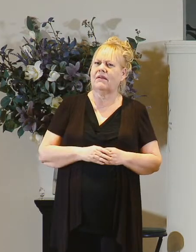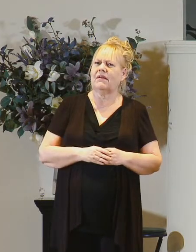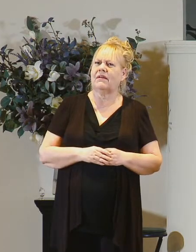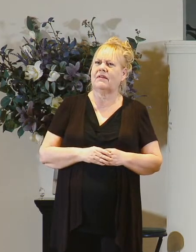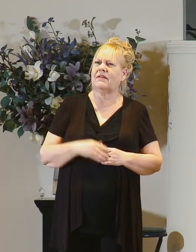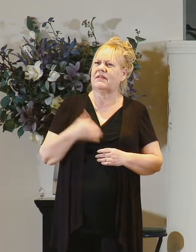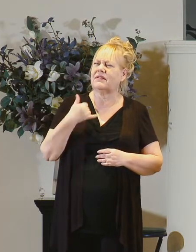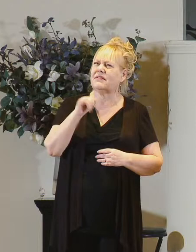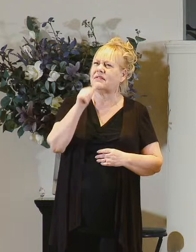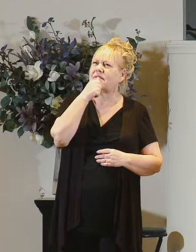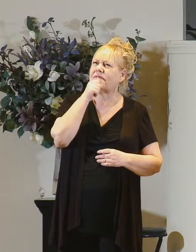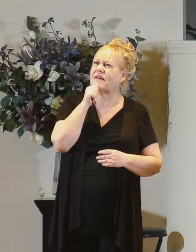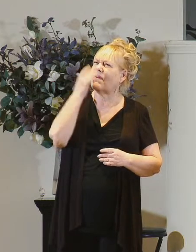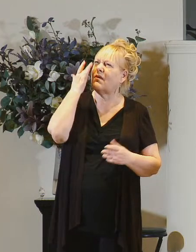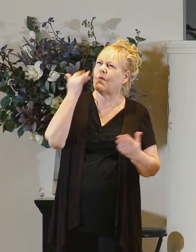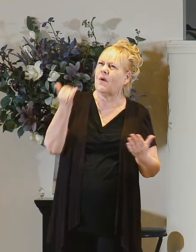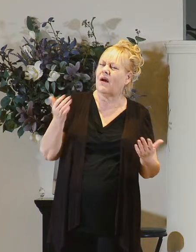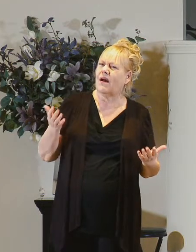still suffer